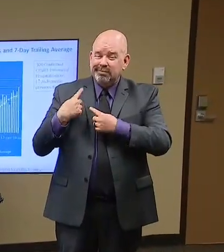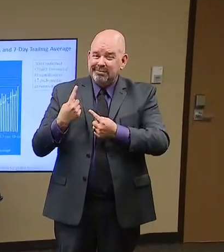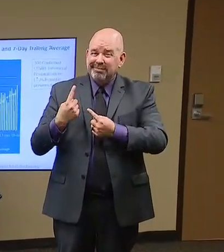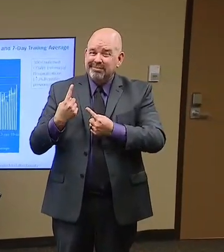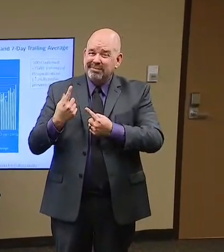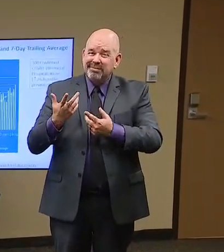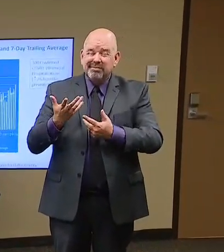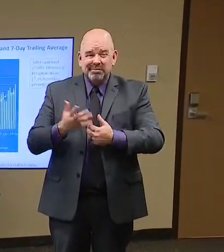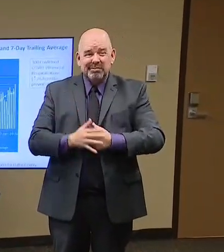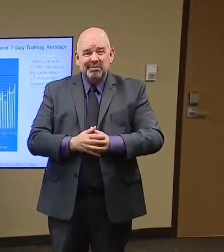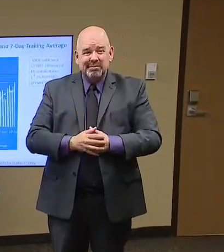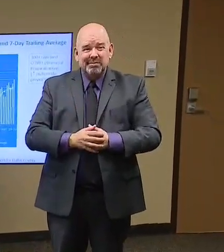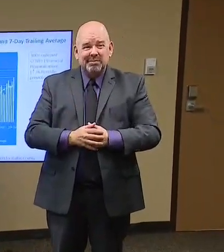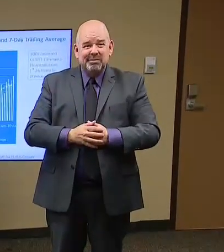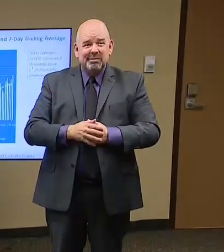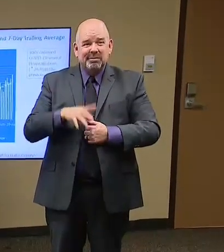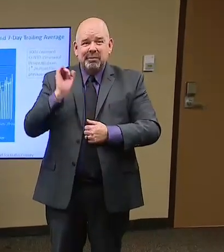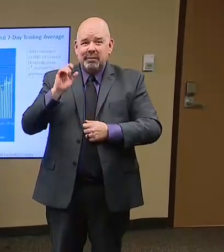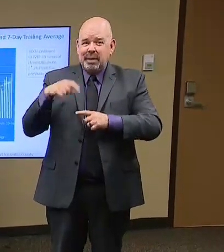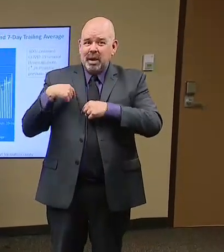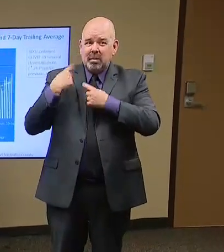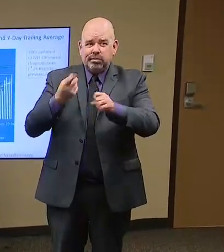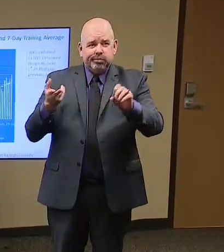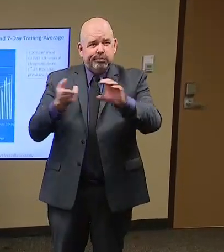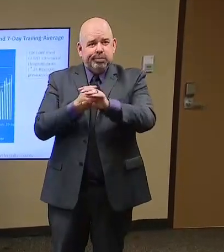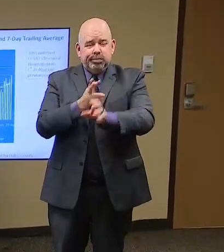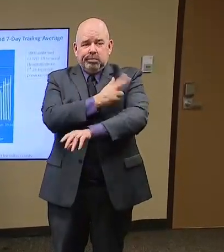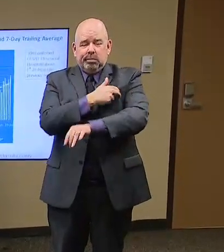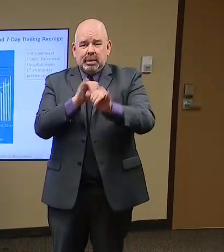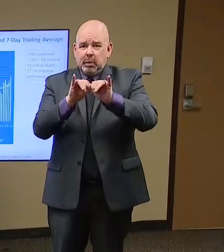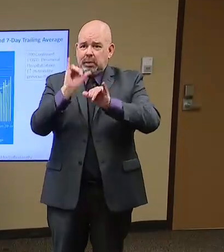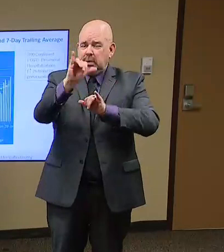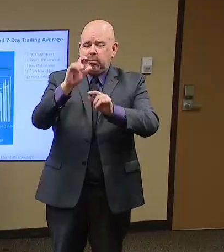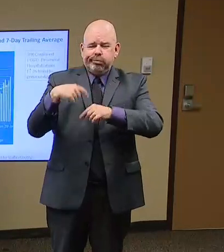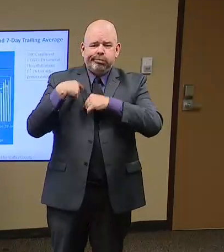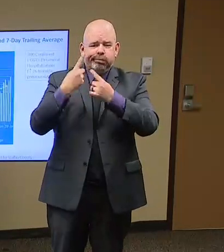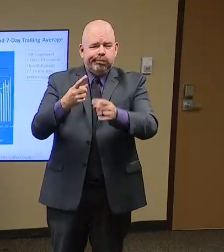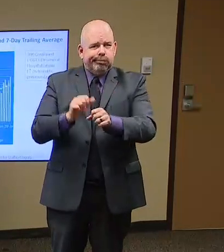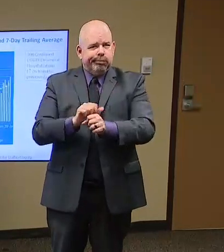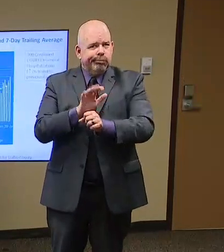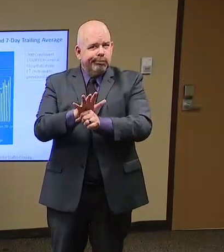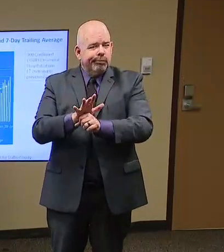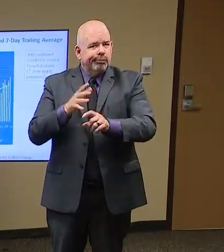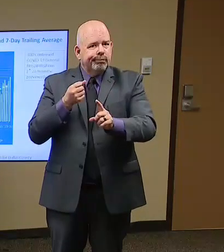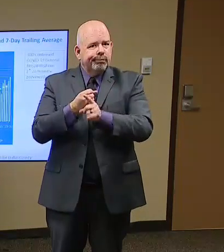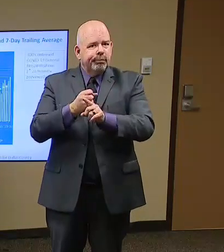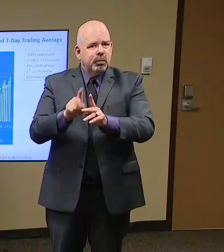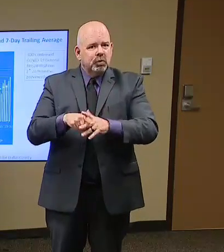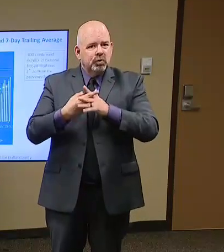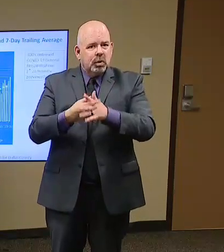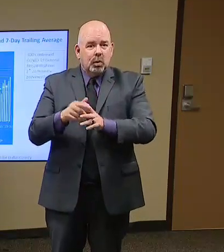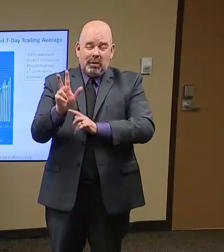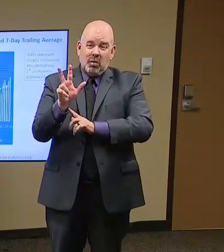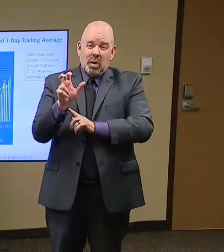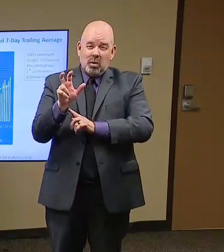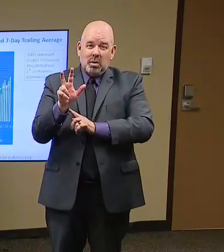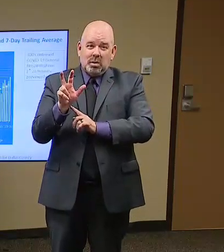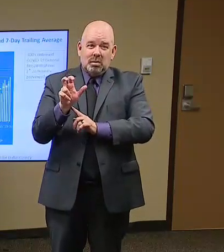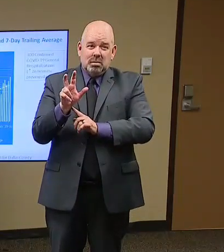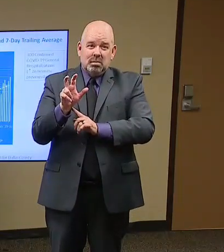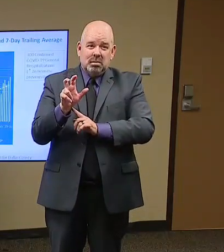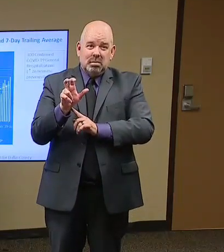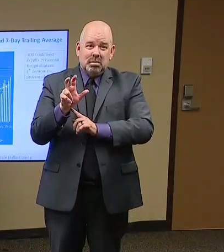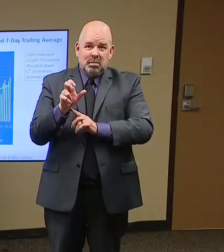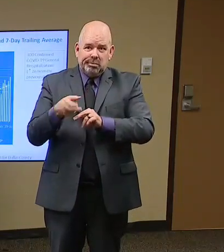we've had throughout this. And then at 300 confirmed, it was 26 from the prior day, which was one of our, that was I think our